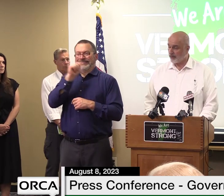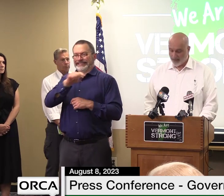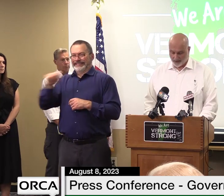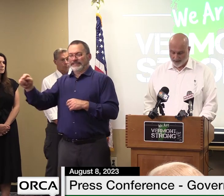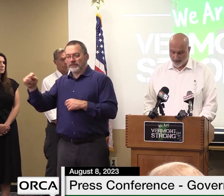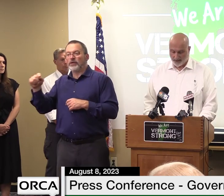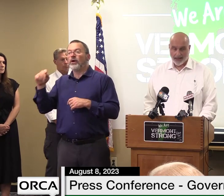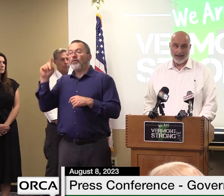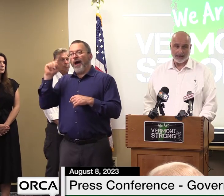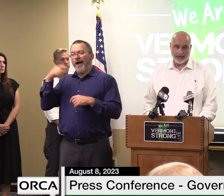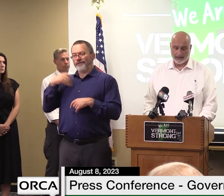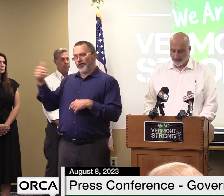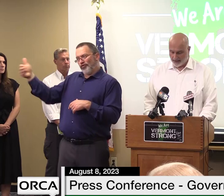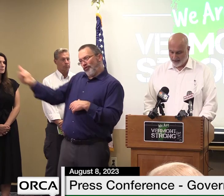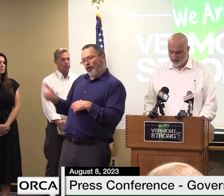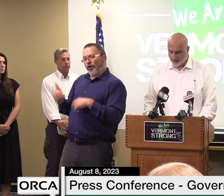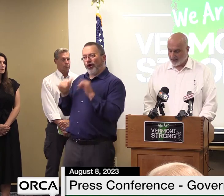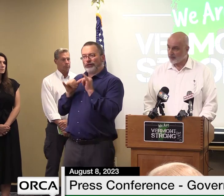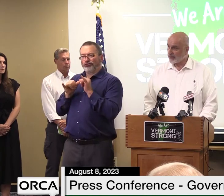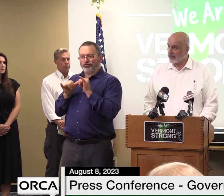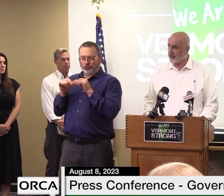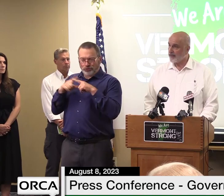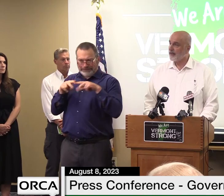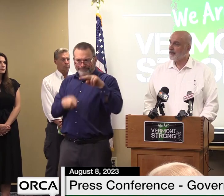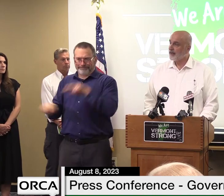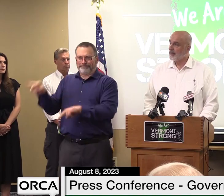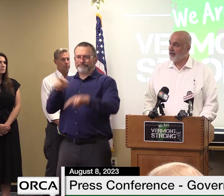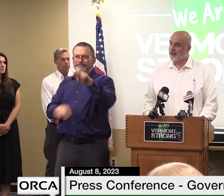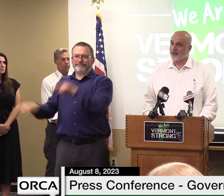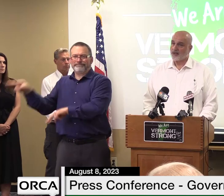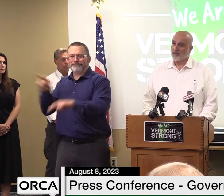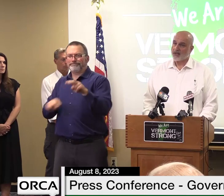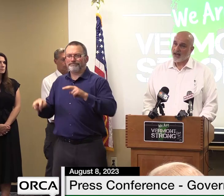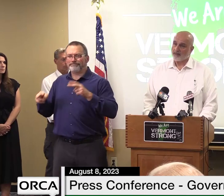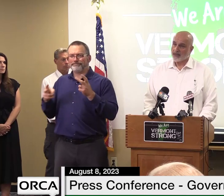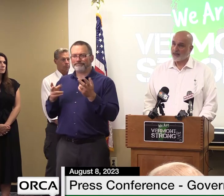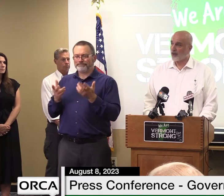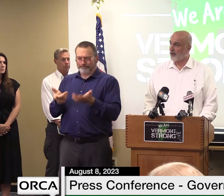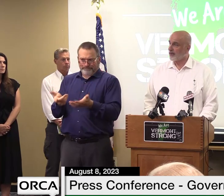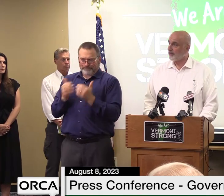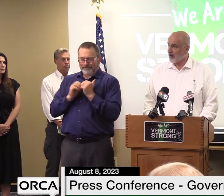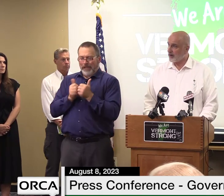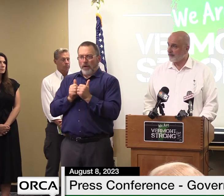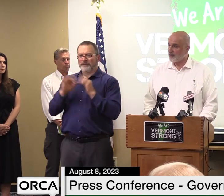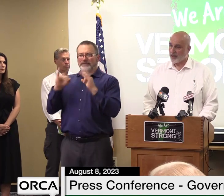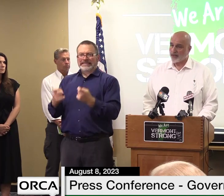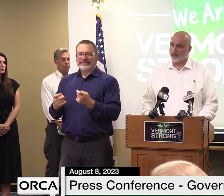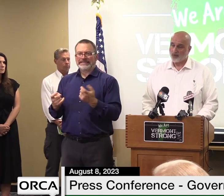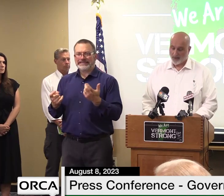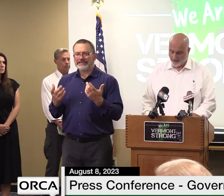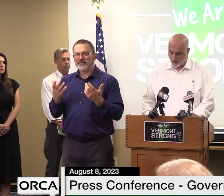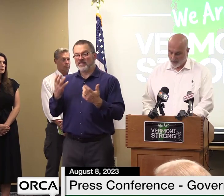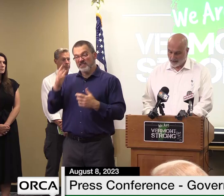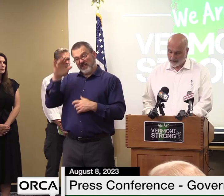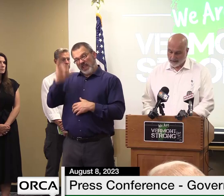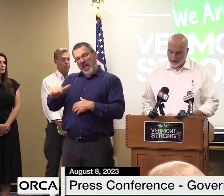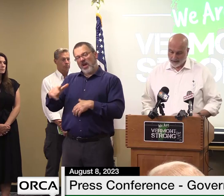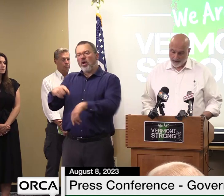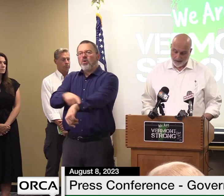with repairs that are not likely to be completed until sometime in the early part of 2024